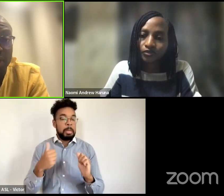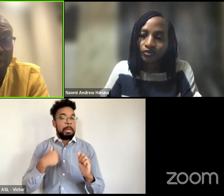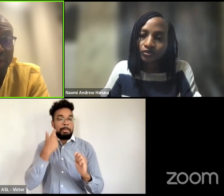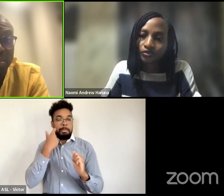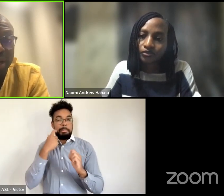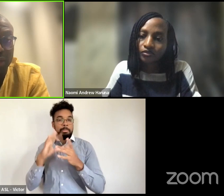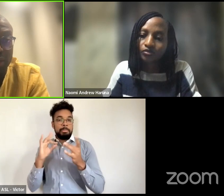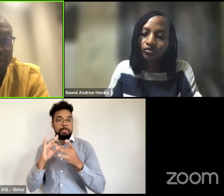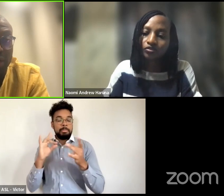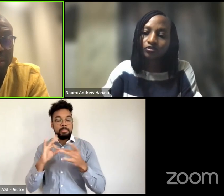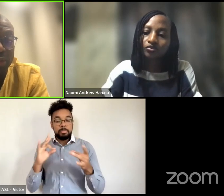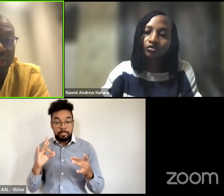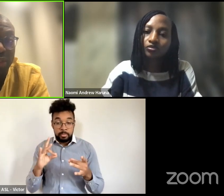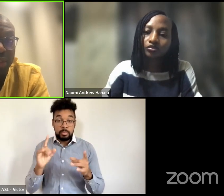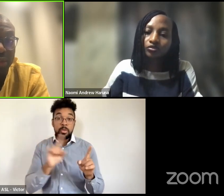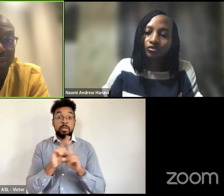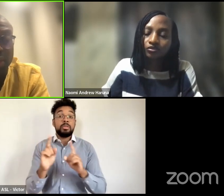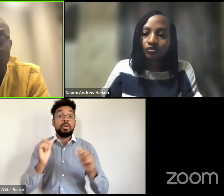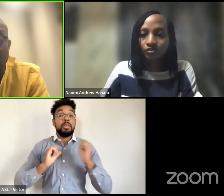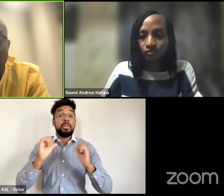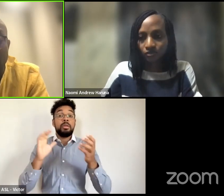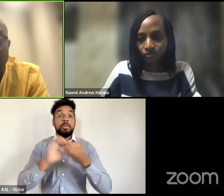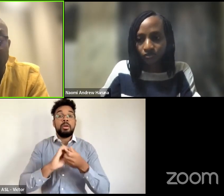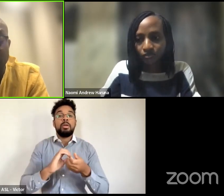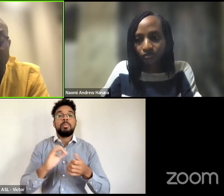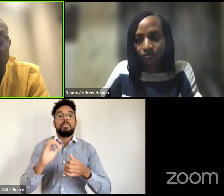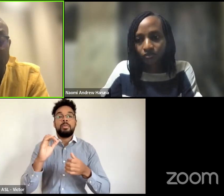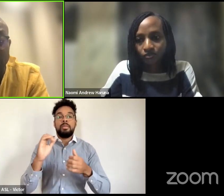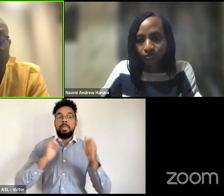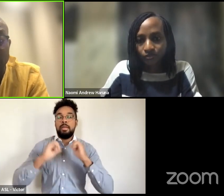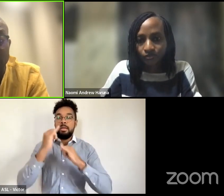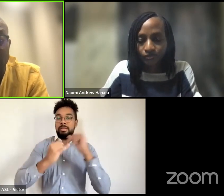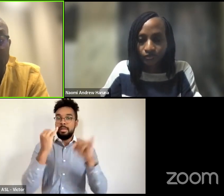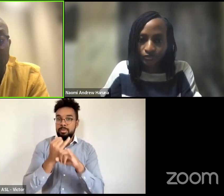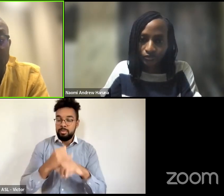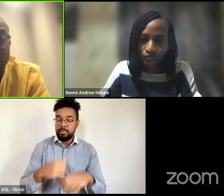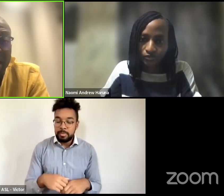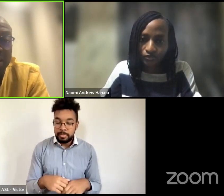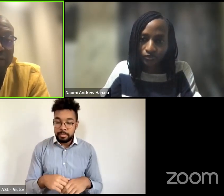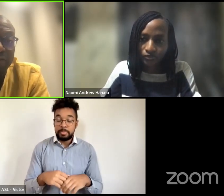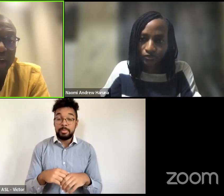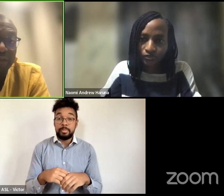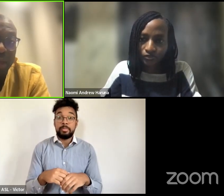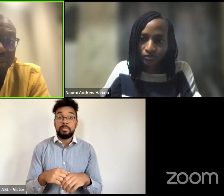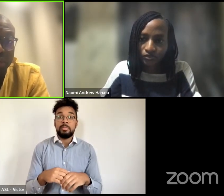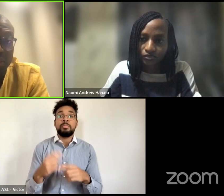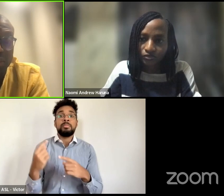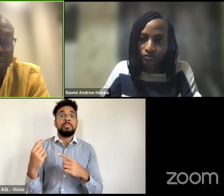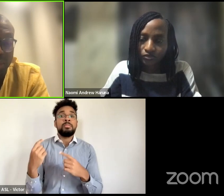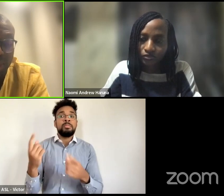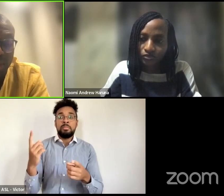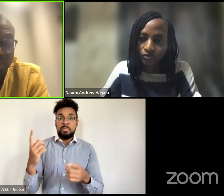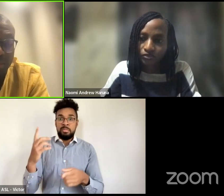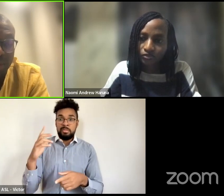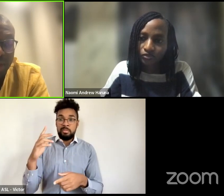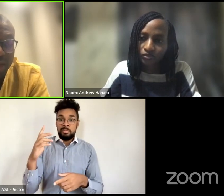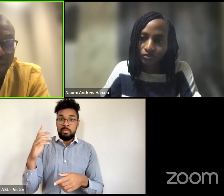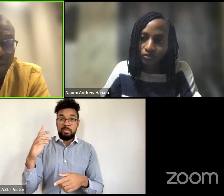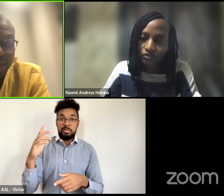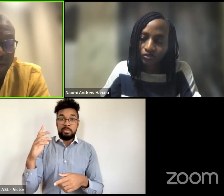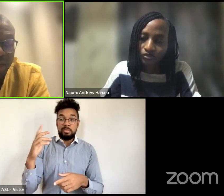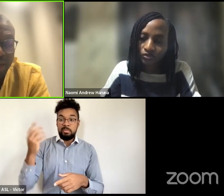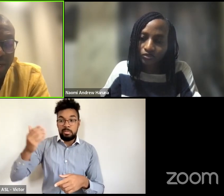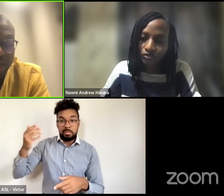and to our theater partner theater industry international um the past five episodes um